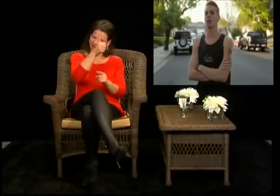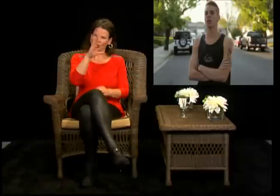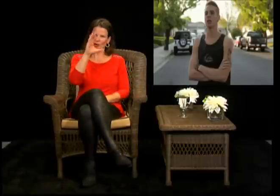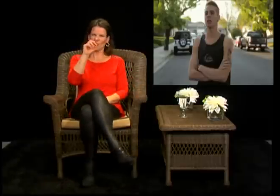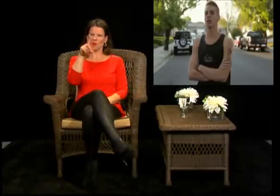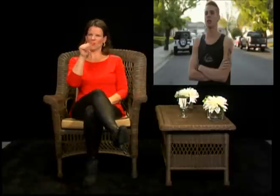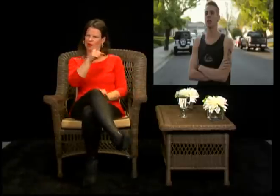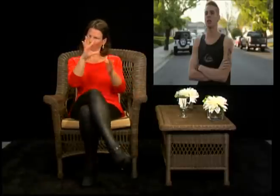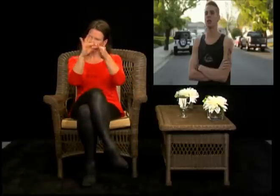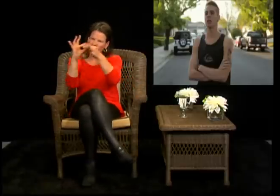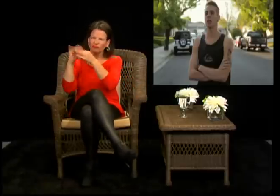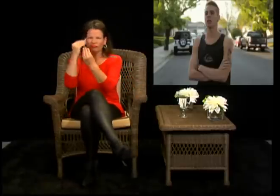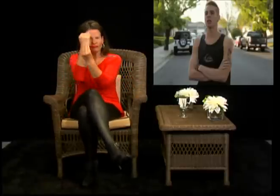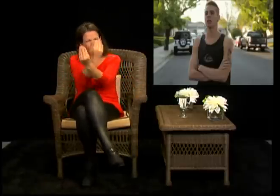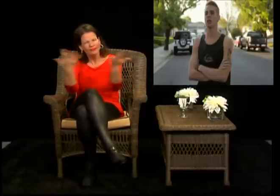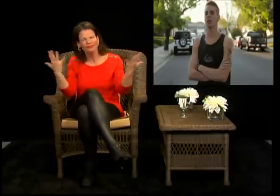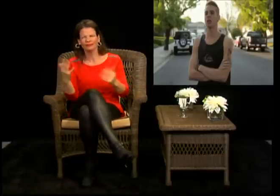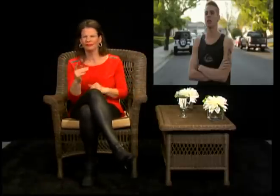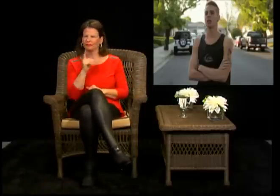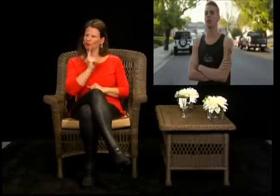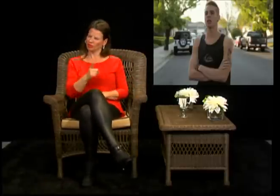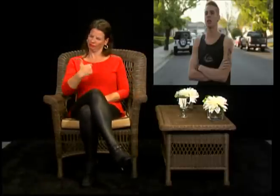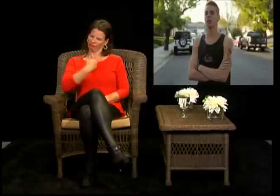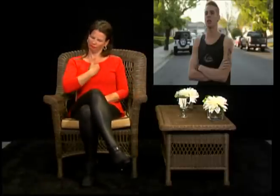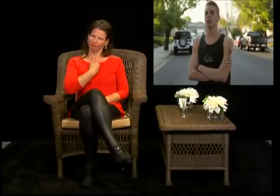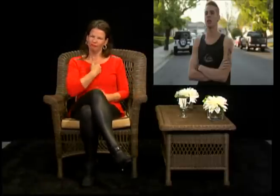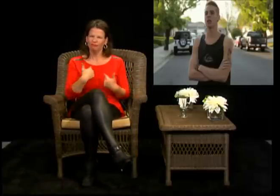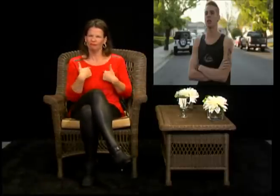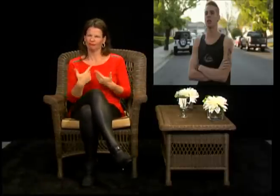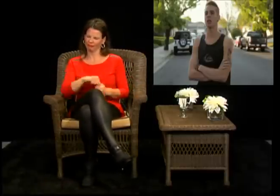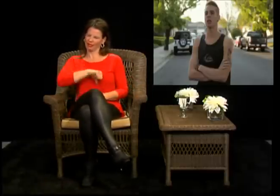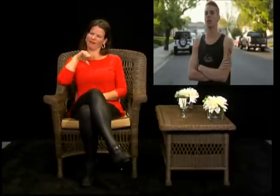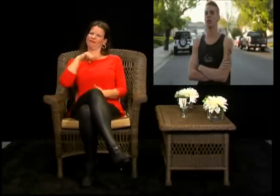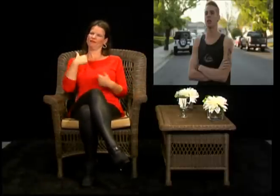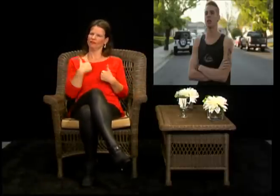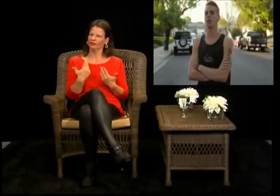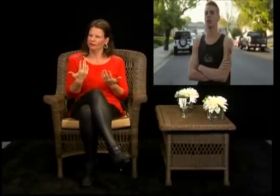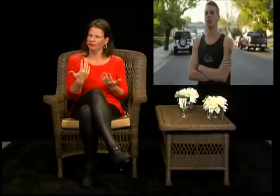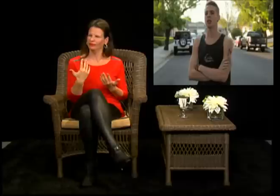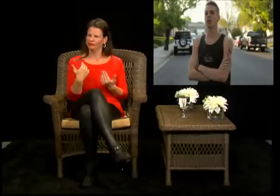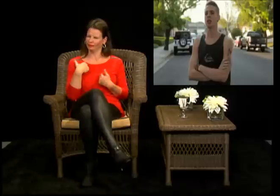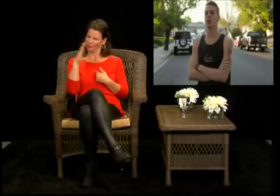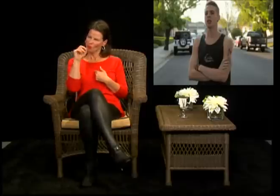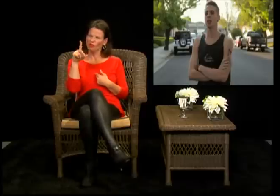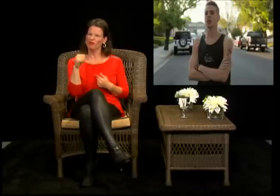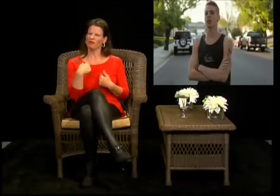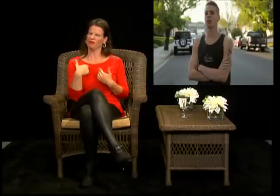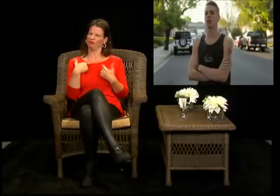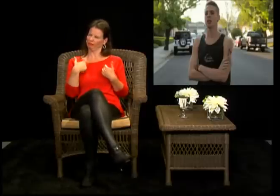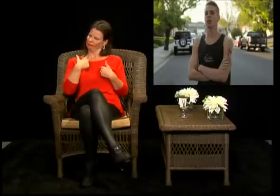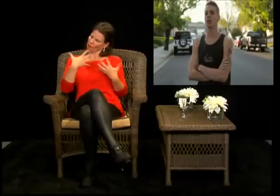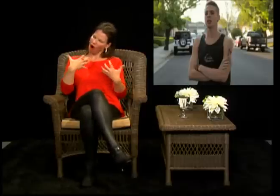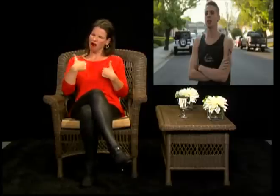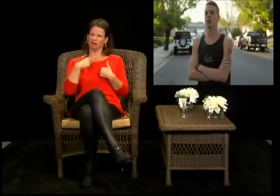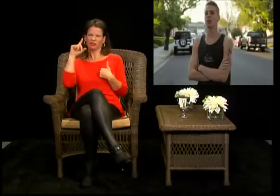He is a quota and he tells everybody, you know, he shares the pride of his identity as a quota.